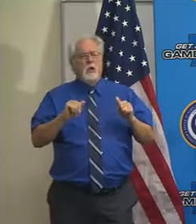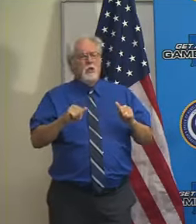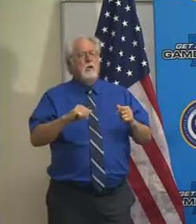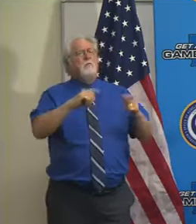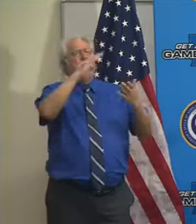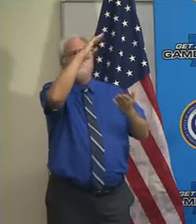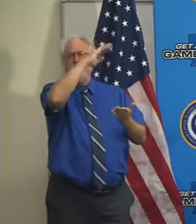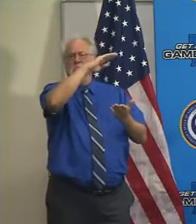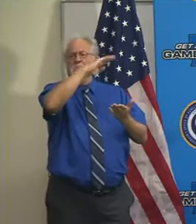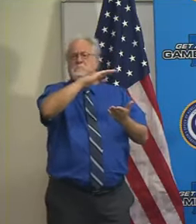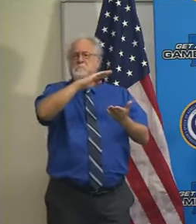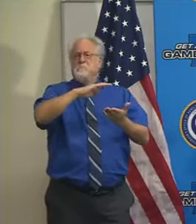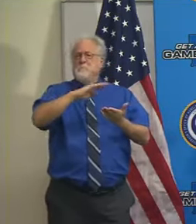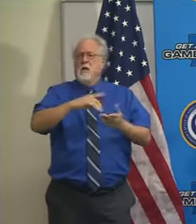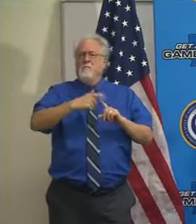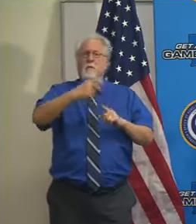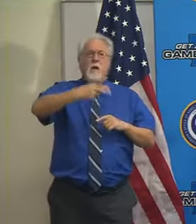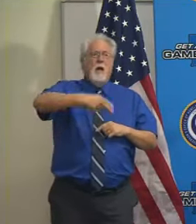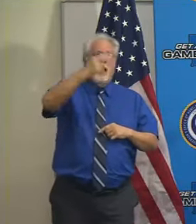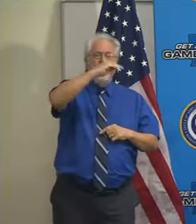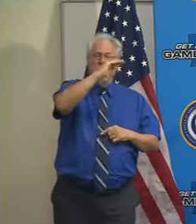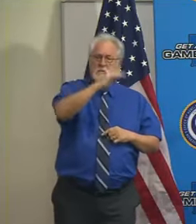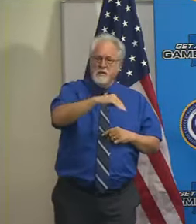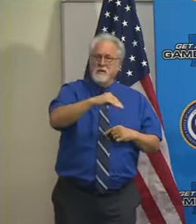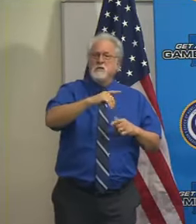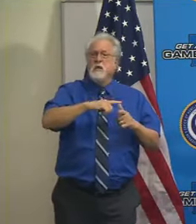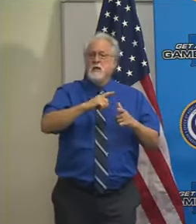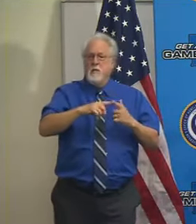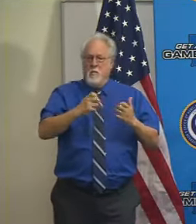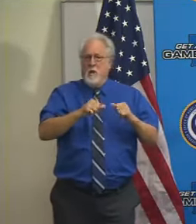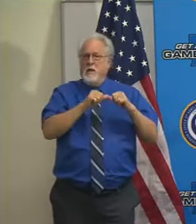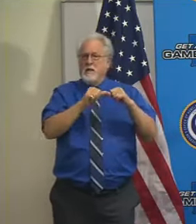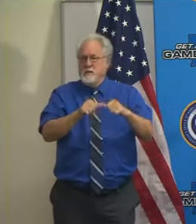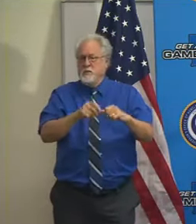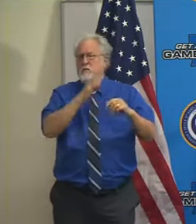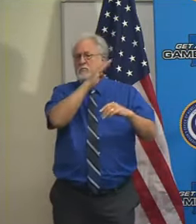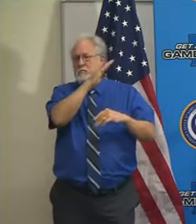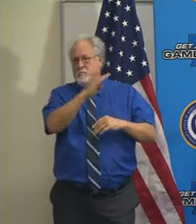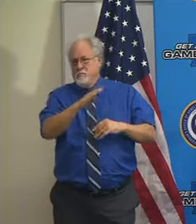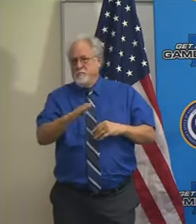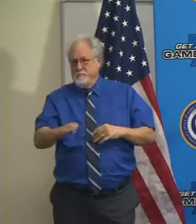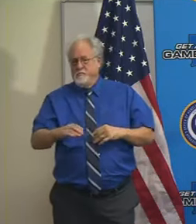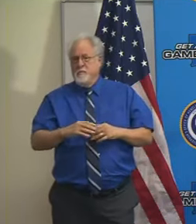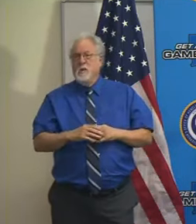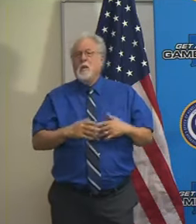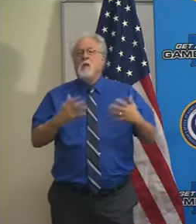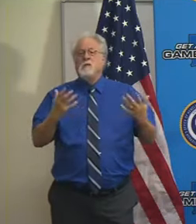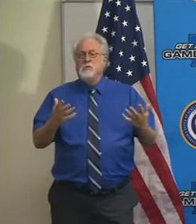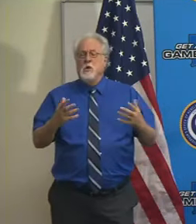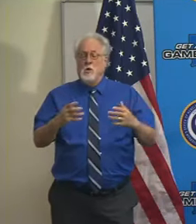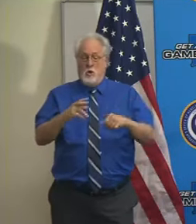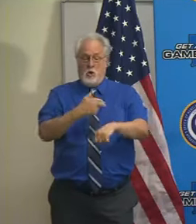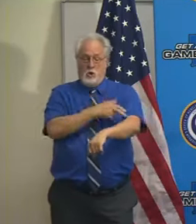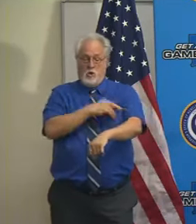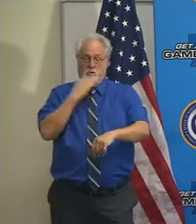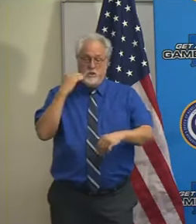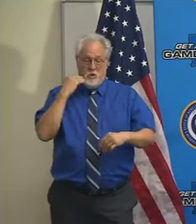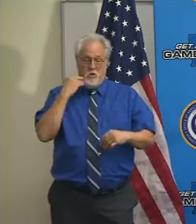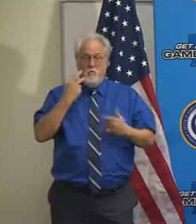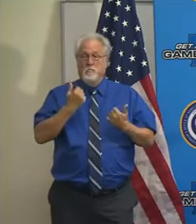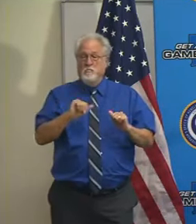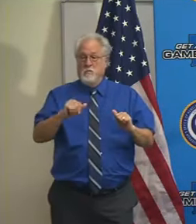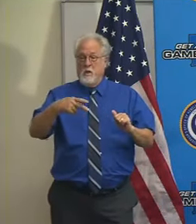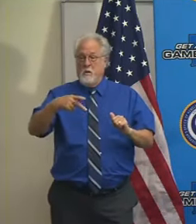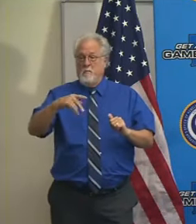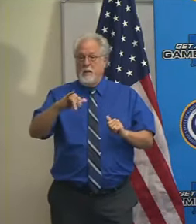be coming down from a higher percentage, and we want to continue to see that improvement. So for nursing home pilot, we're looking at